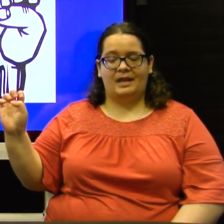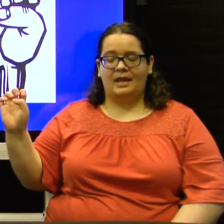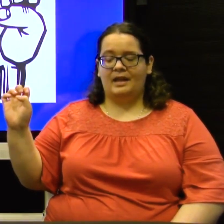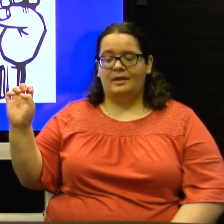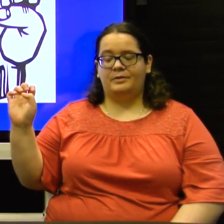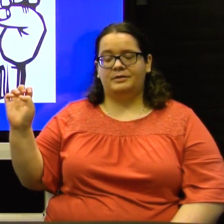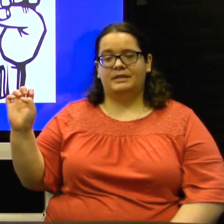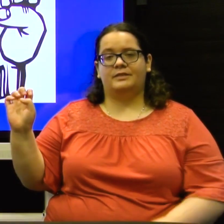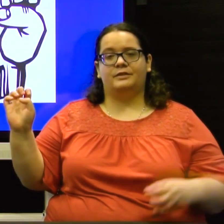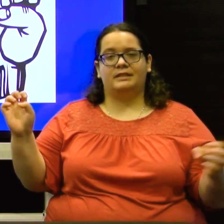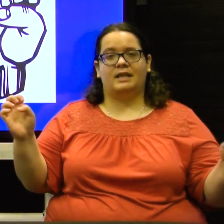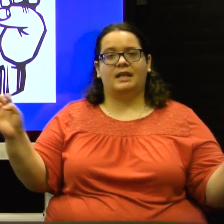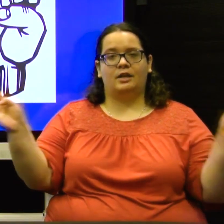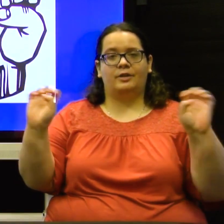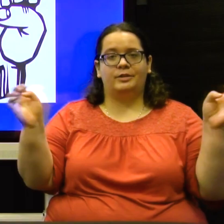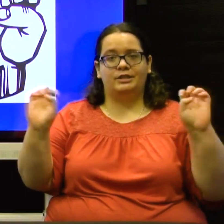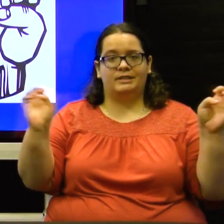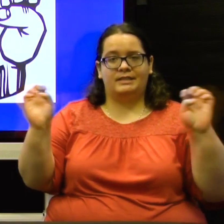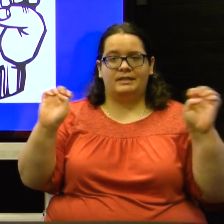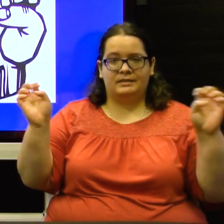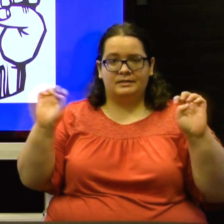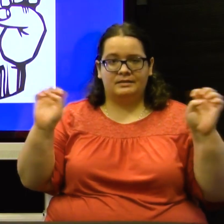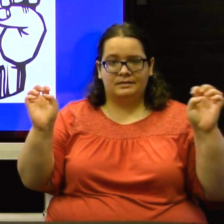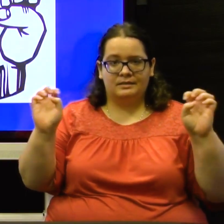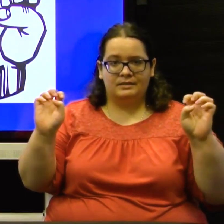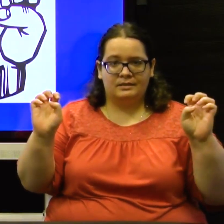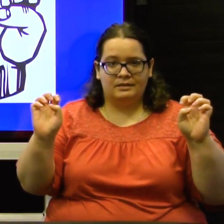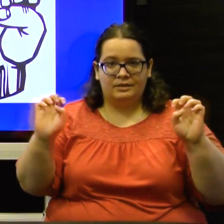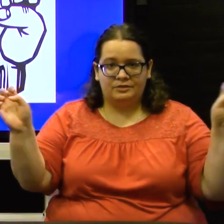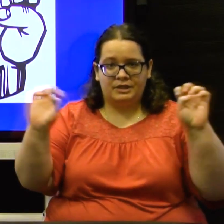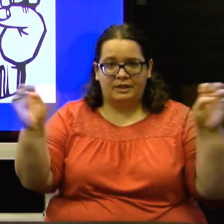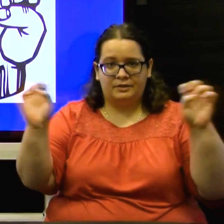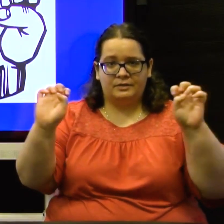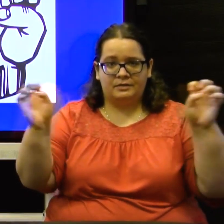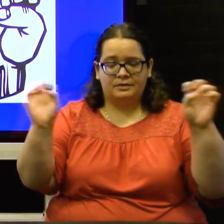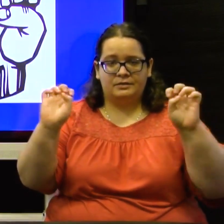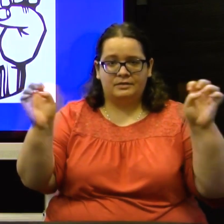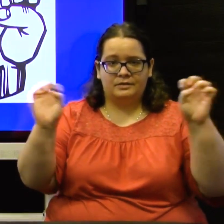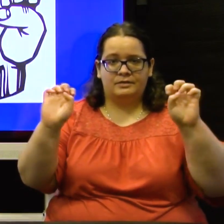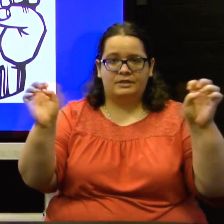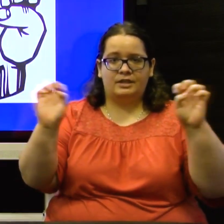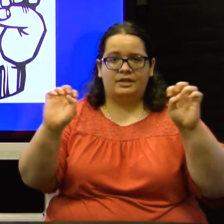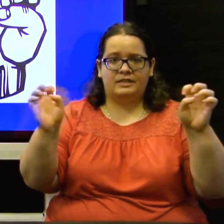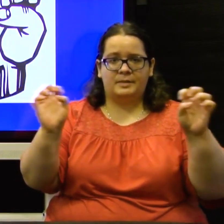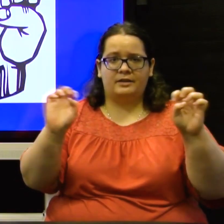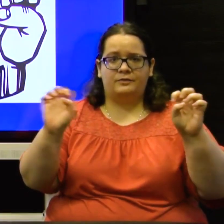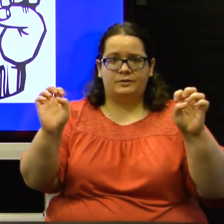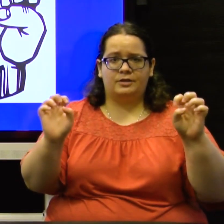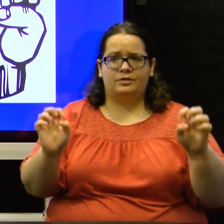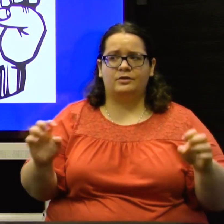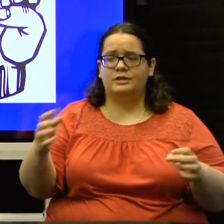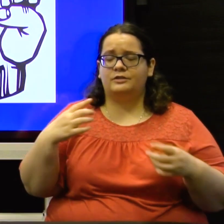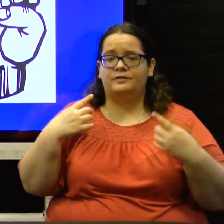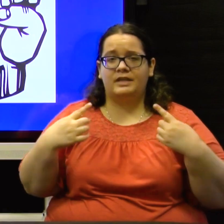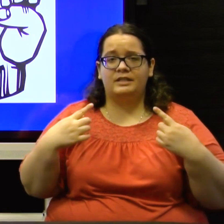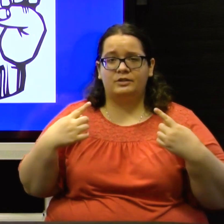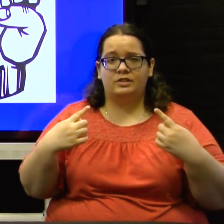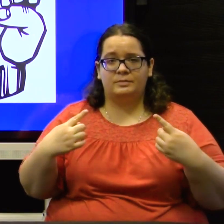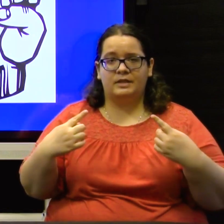And we use this for a sign like emergency. You shake your hands back and forth. You're going to want your face to express